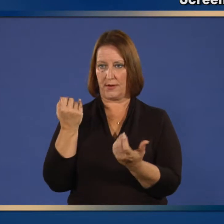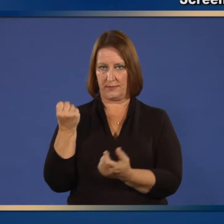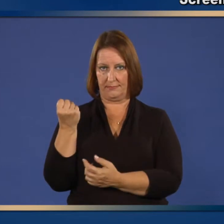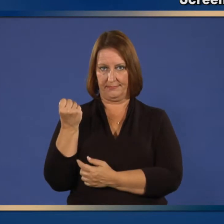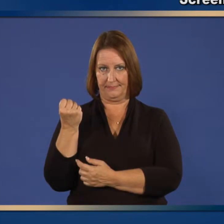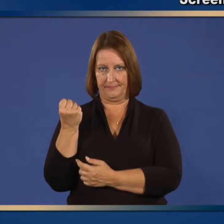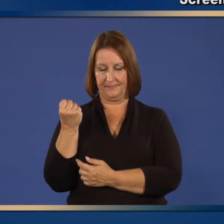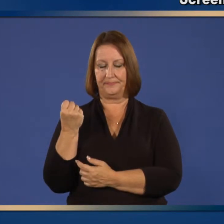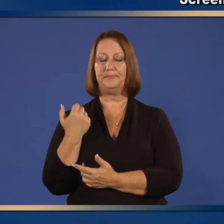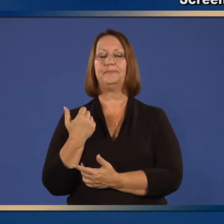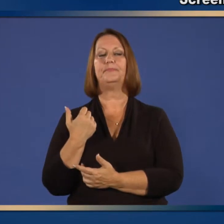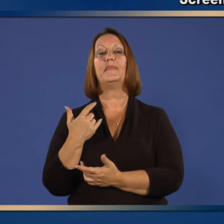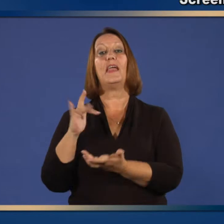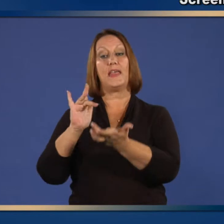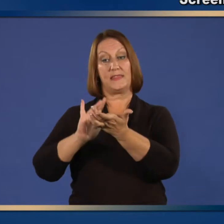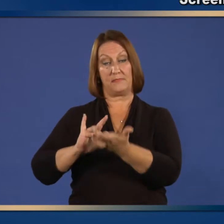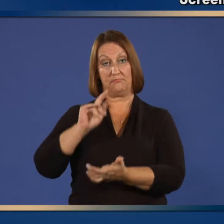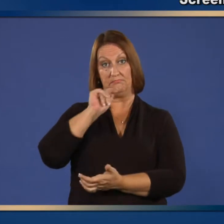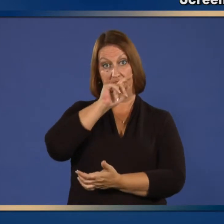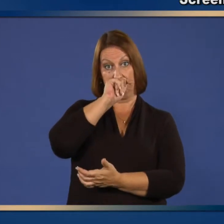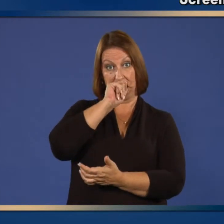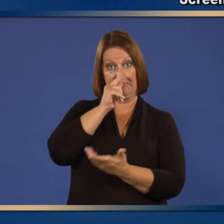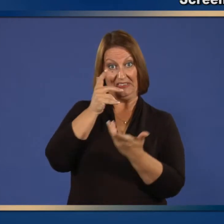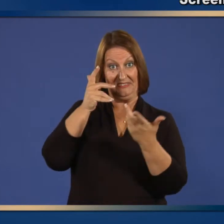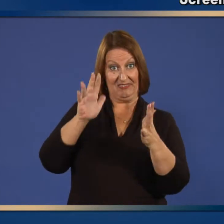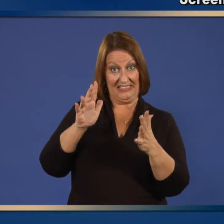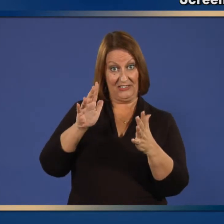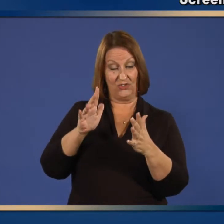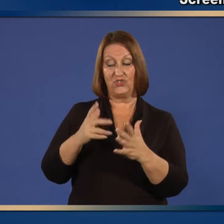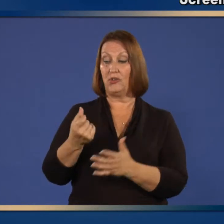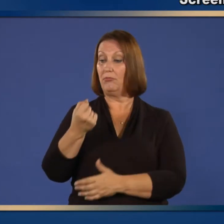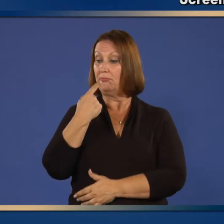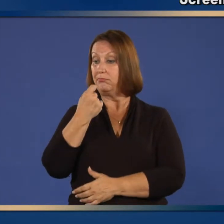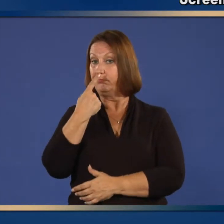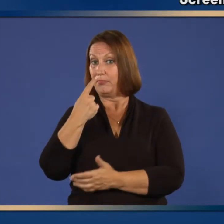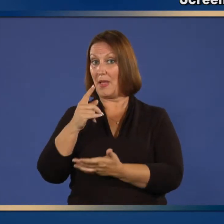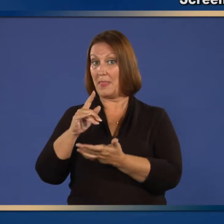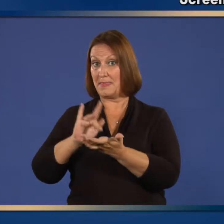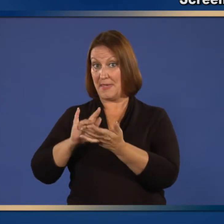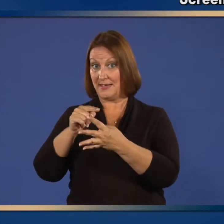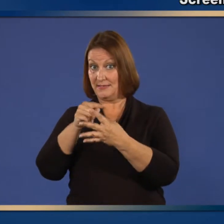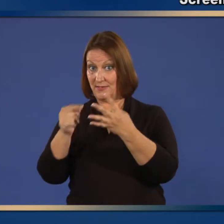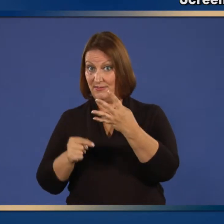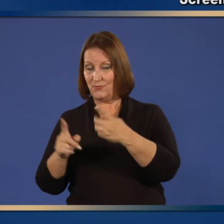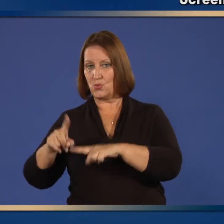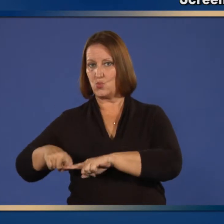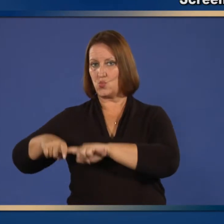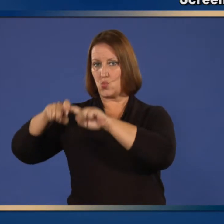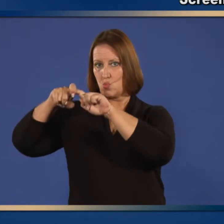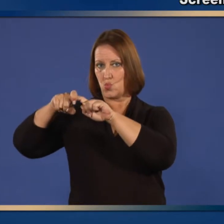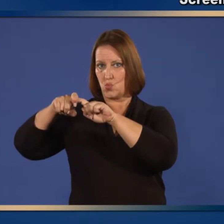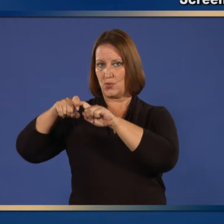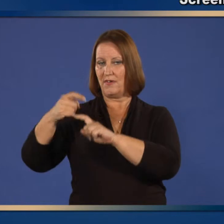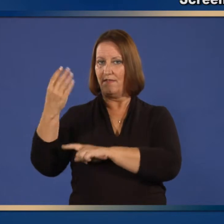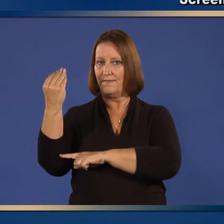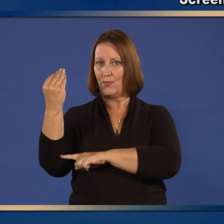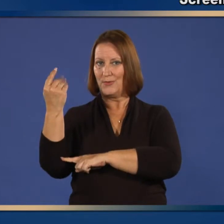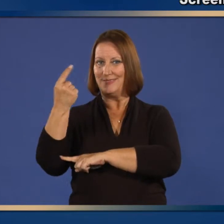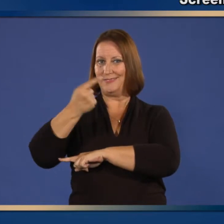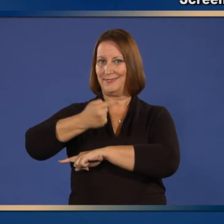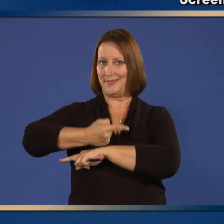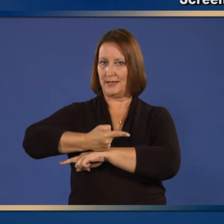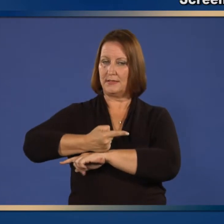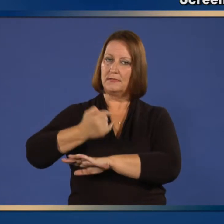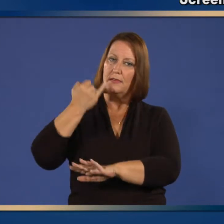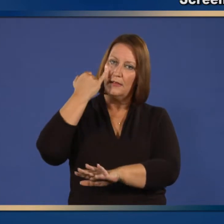And to advise avoiding use of these antivirals for 14 days after vaccination, if